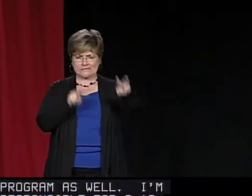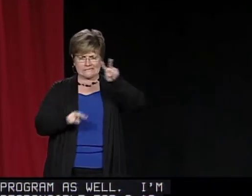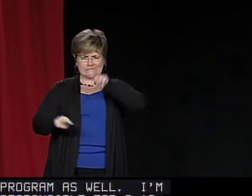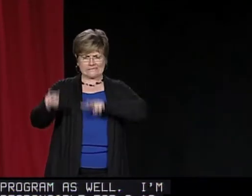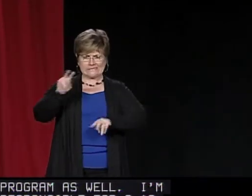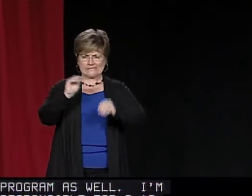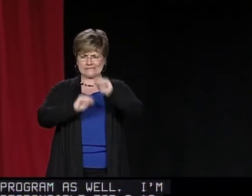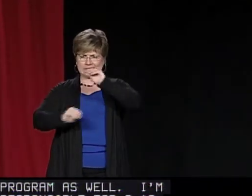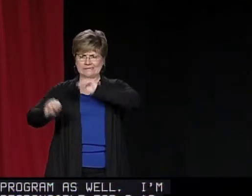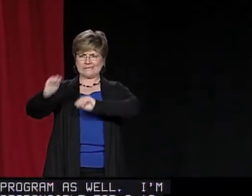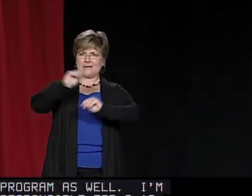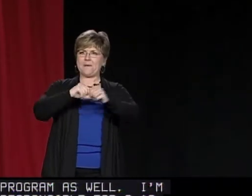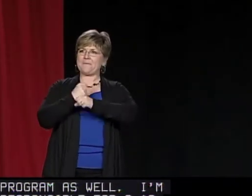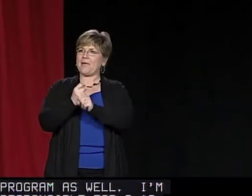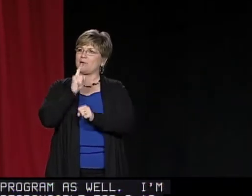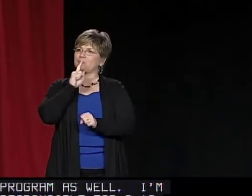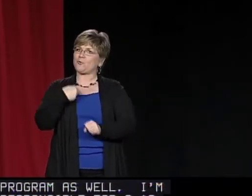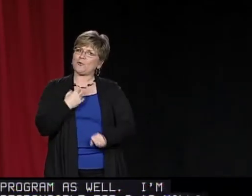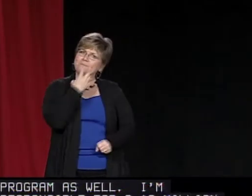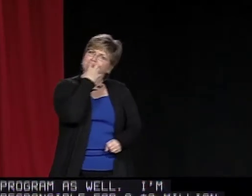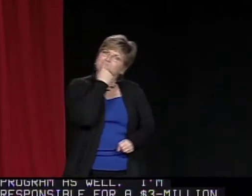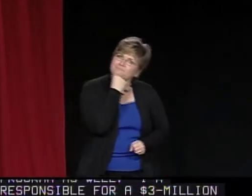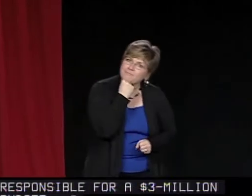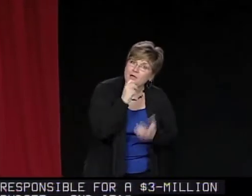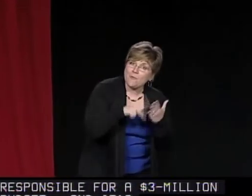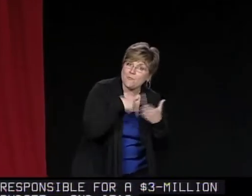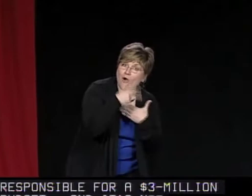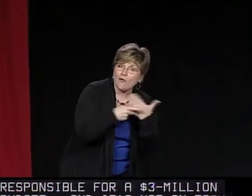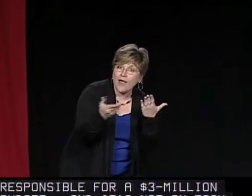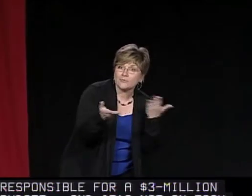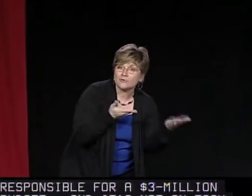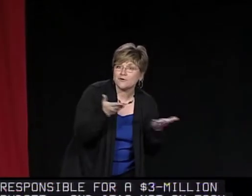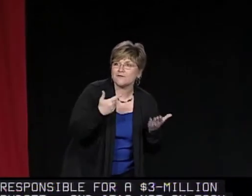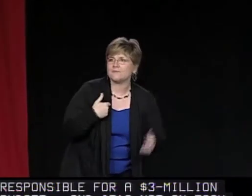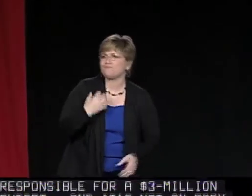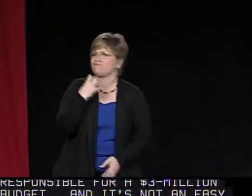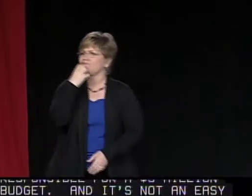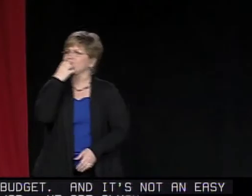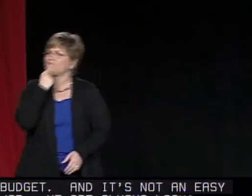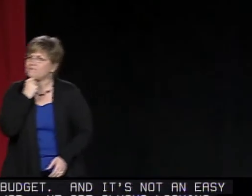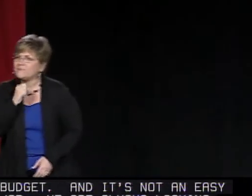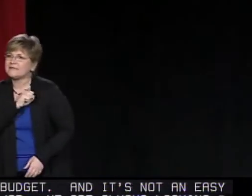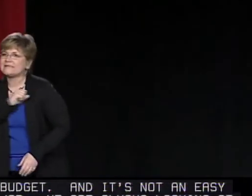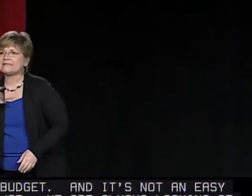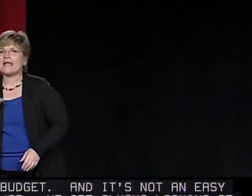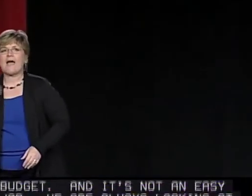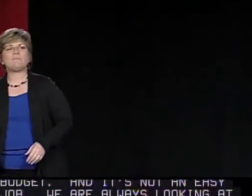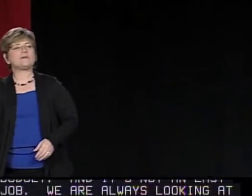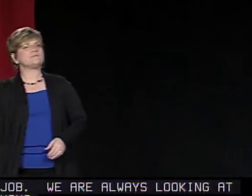And it's not an easy job. We are always looking at ways to save money but still